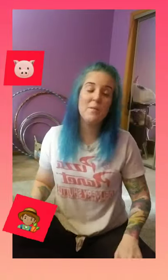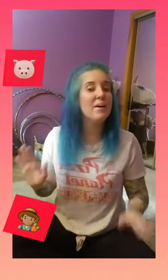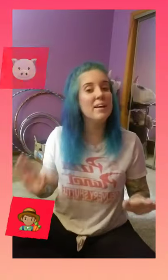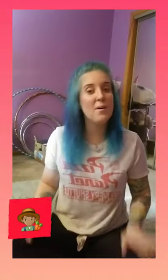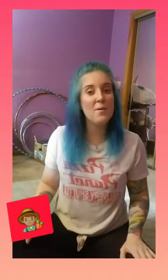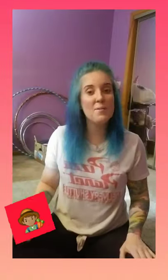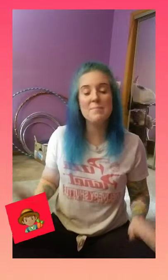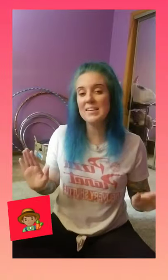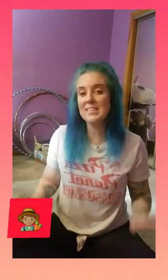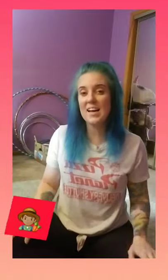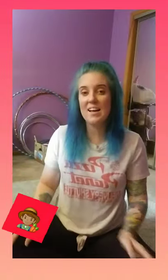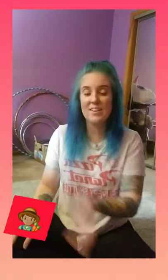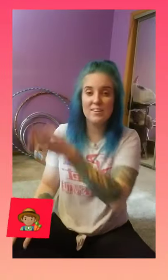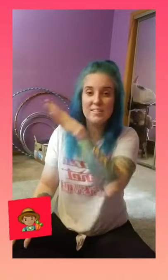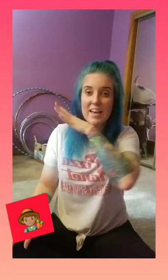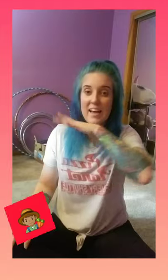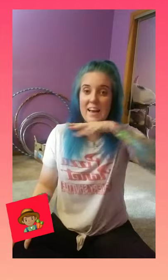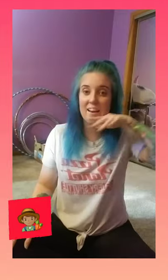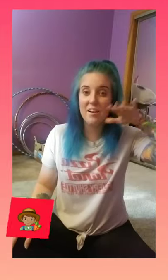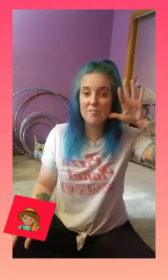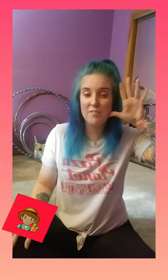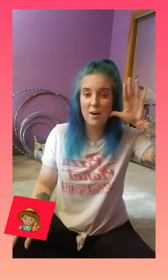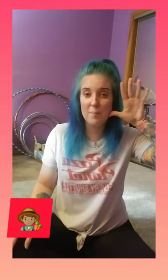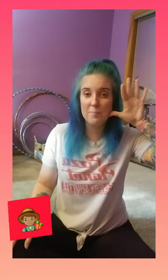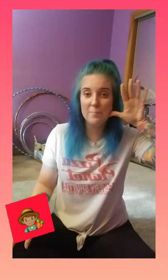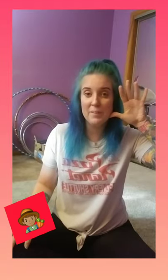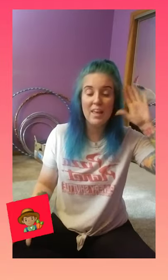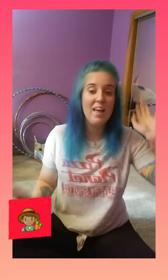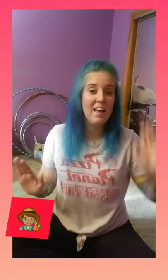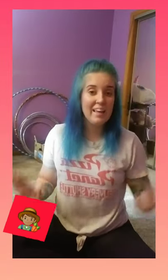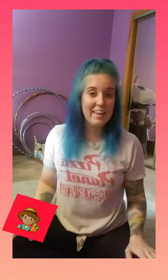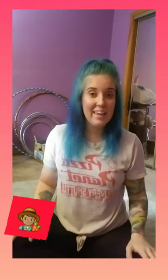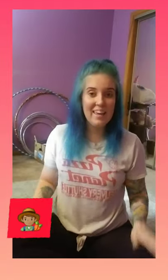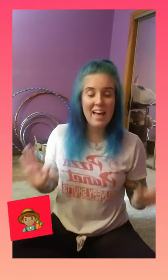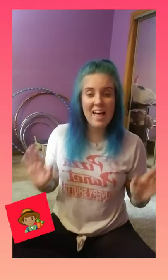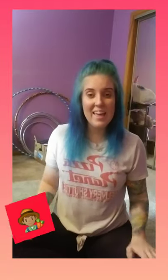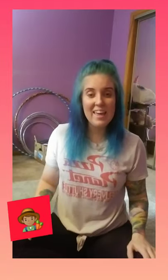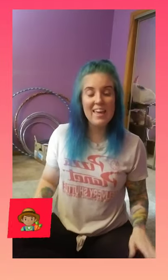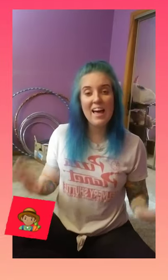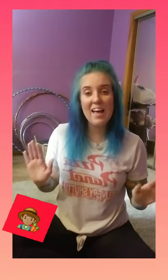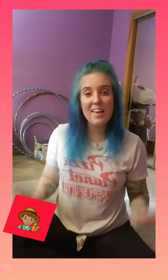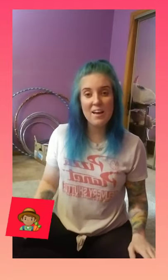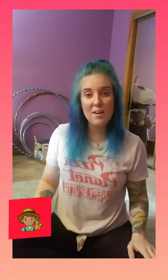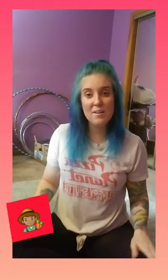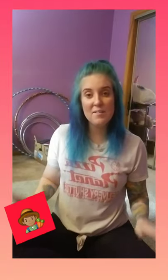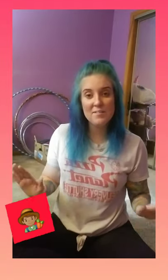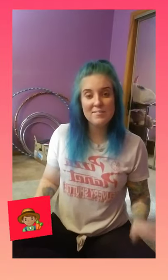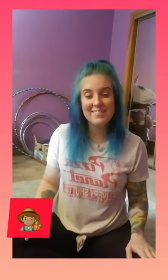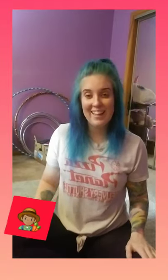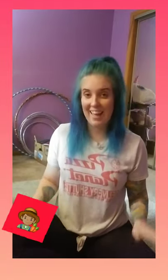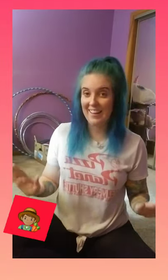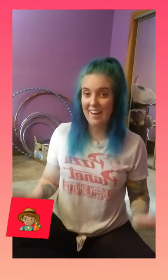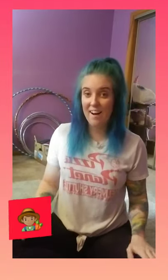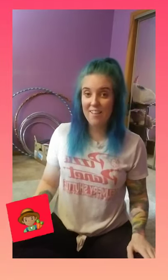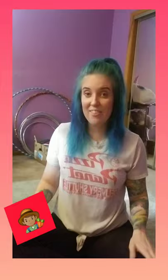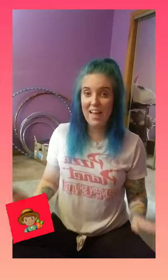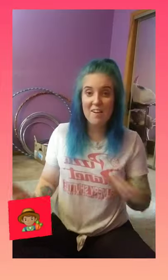oink. Old MacDonald had a farm. E-I-E-I-O. And on that